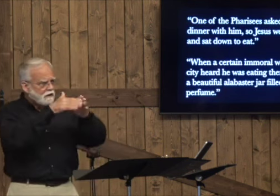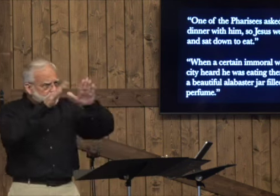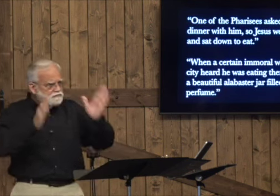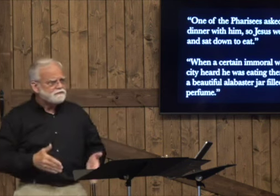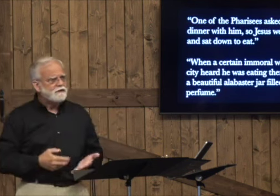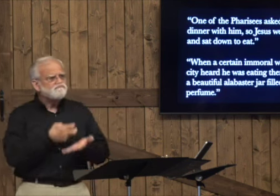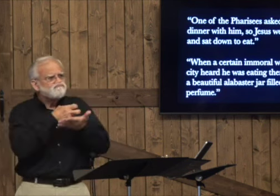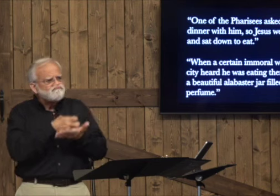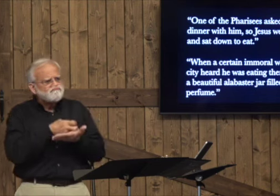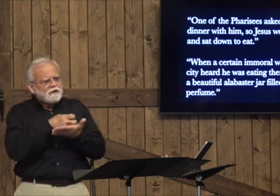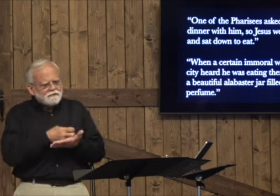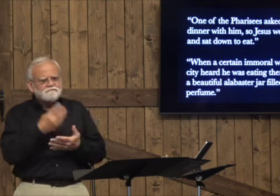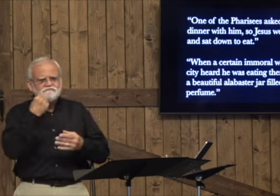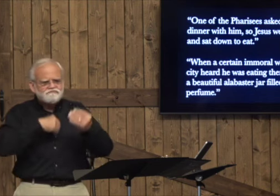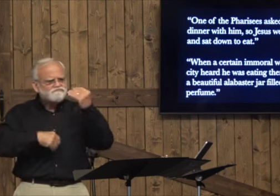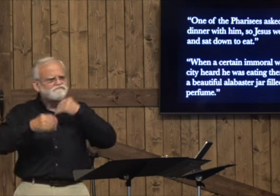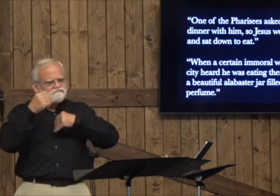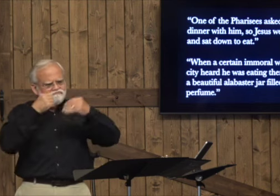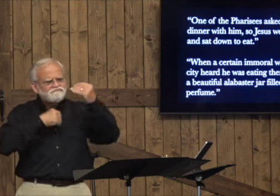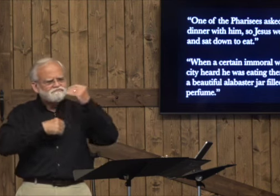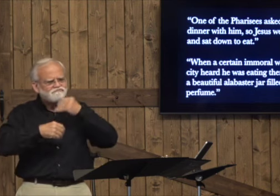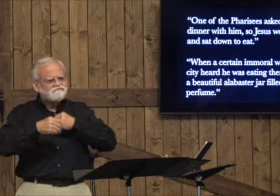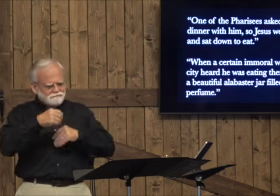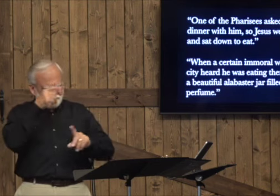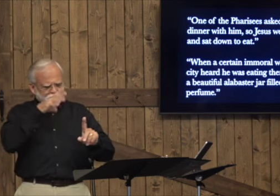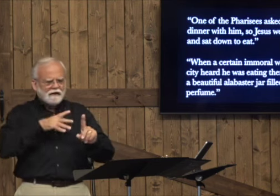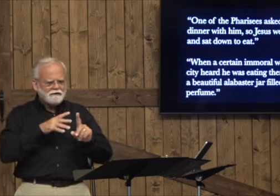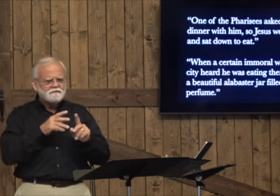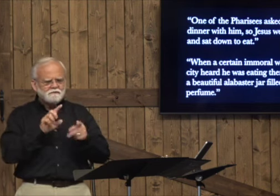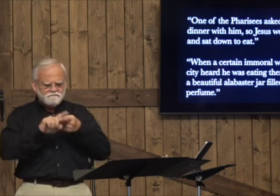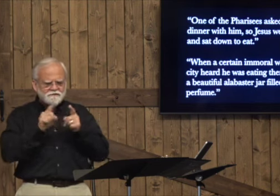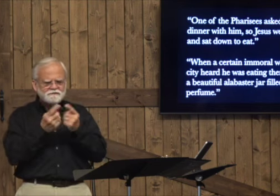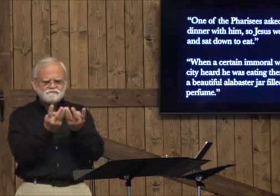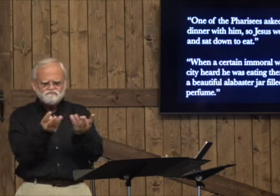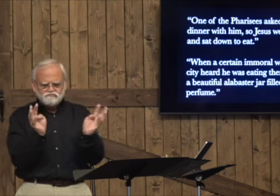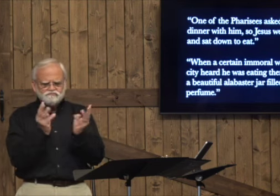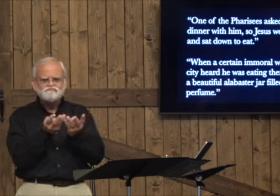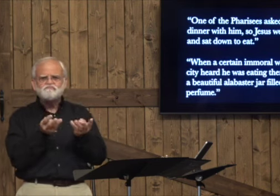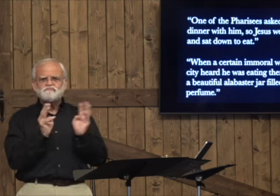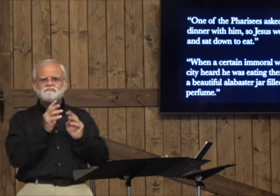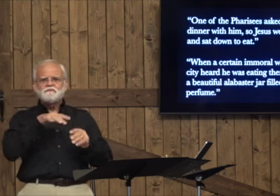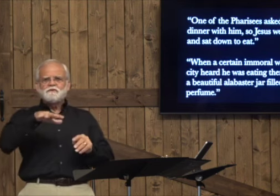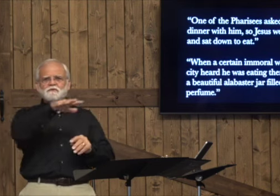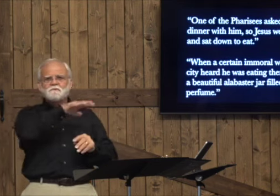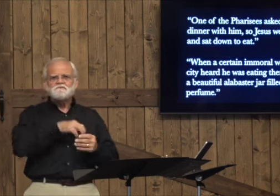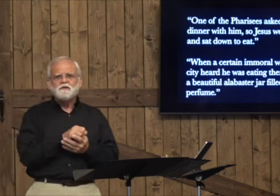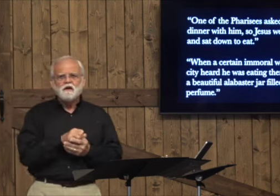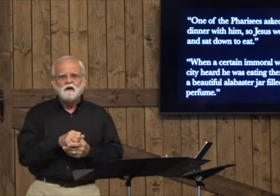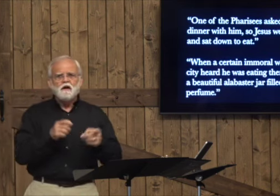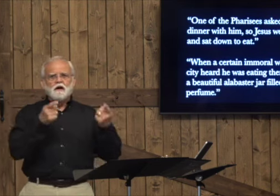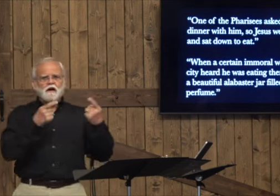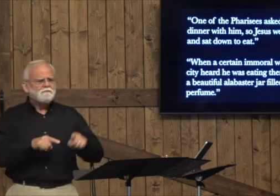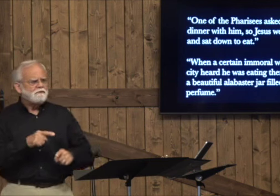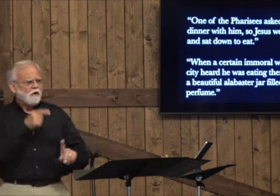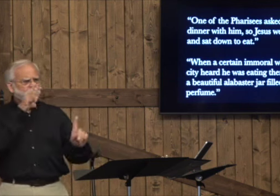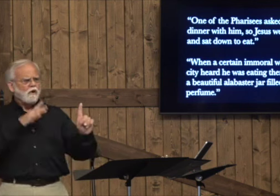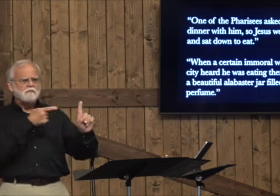his home and sat down to eat. When a certain and warm woman from that